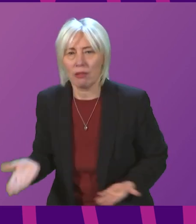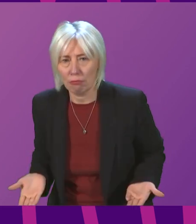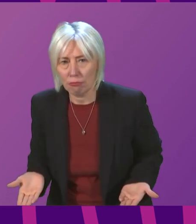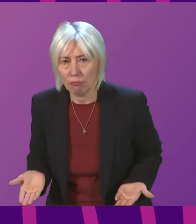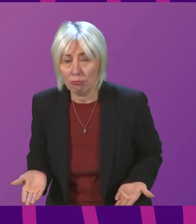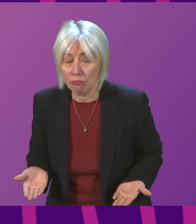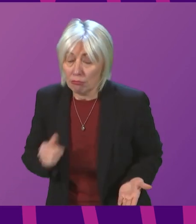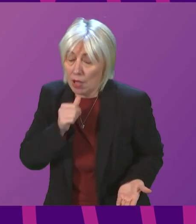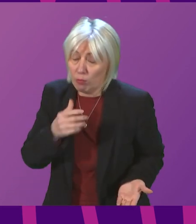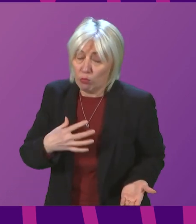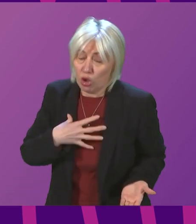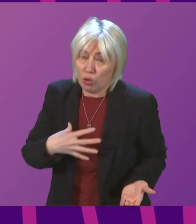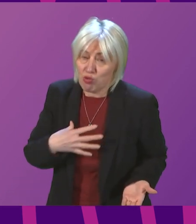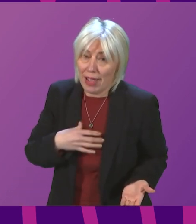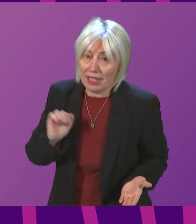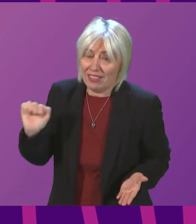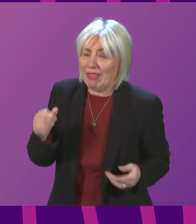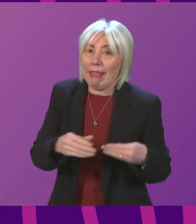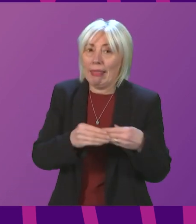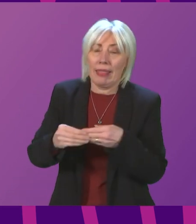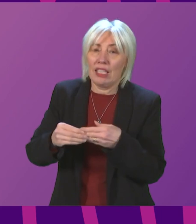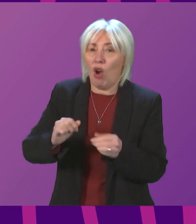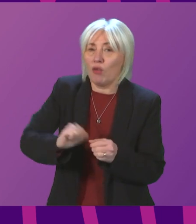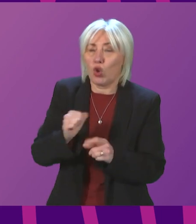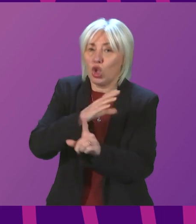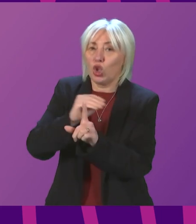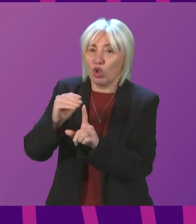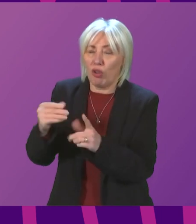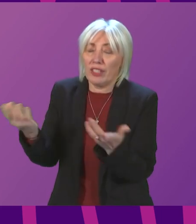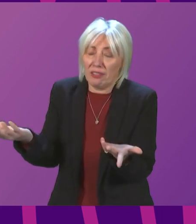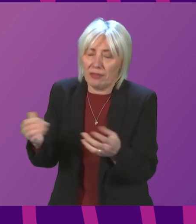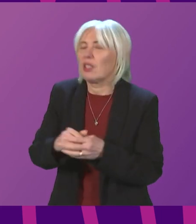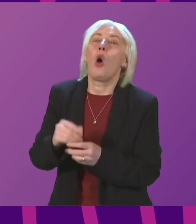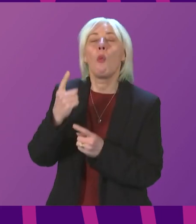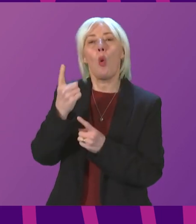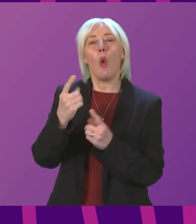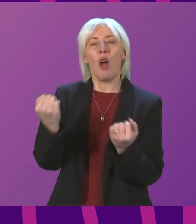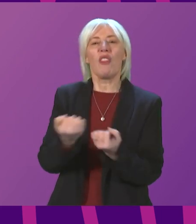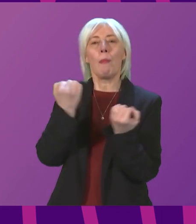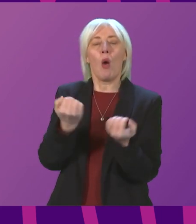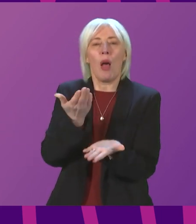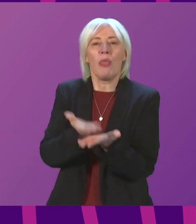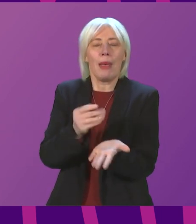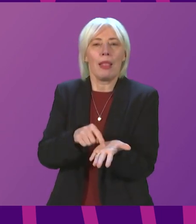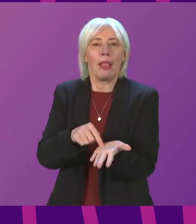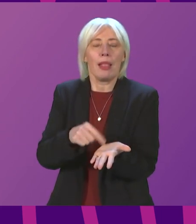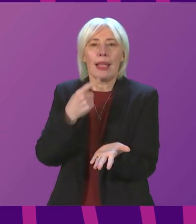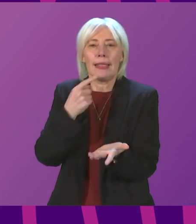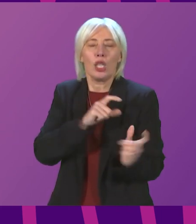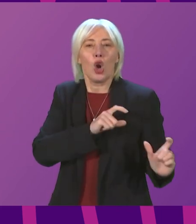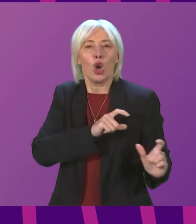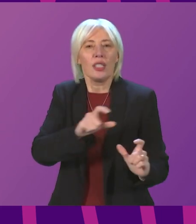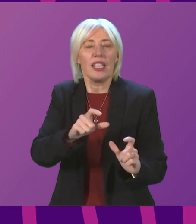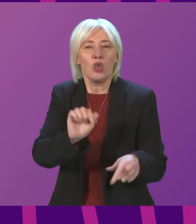that's not a surprise coming from the leader of the Scottish Conservatives, because one of the powers in this bill is to give continued